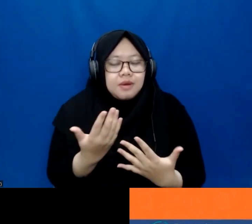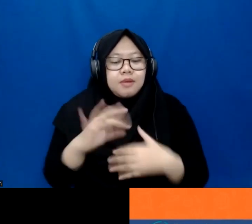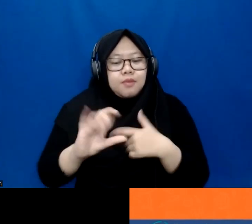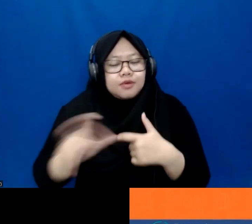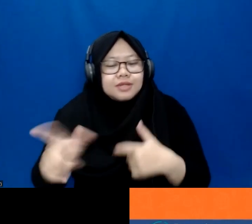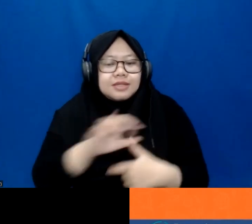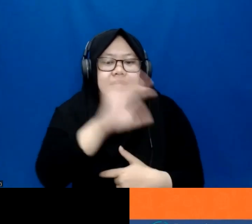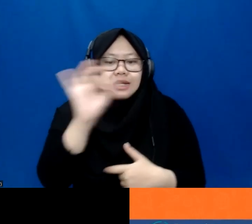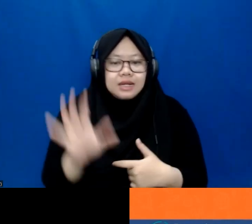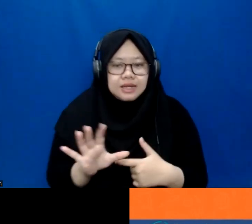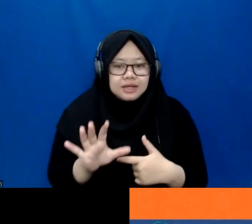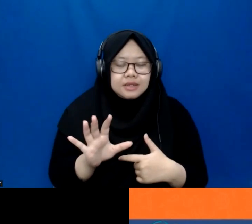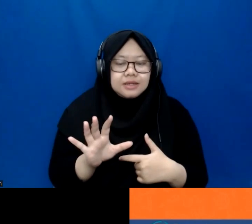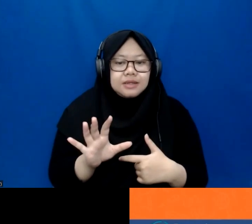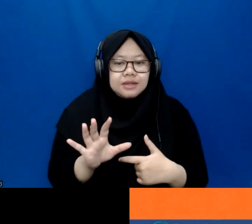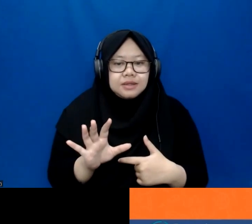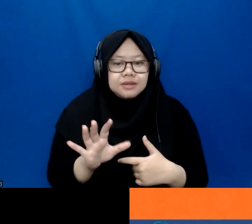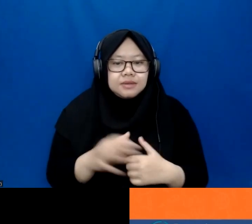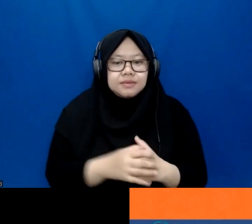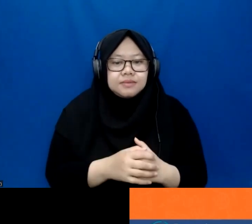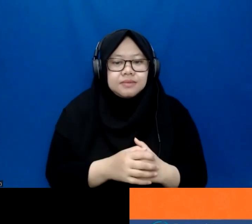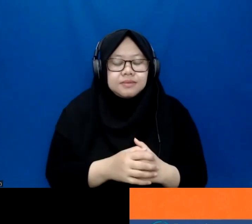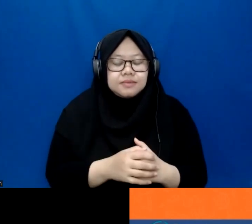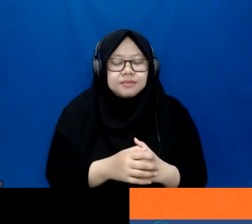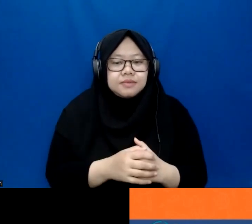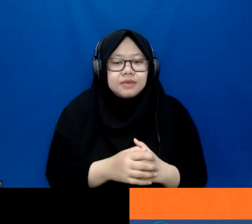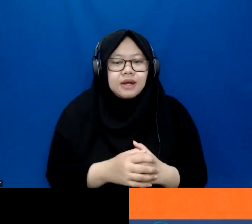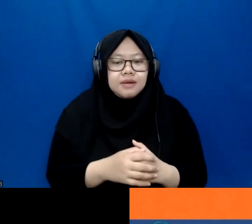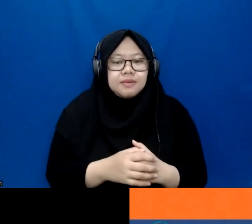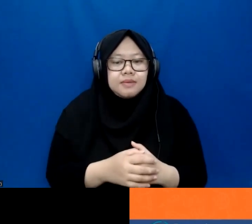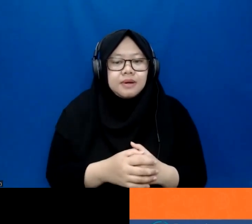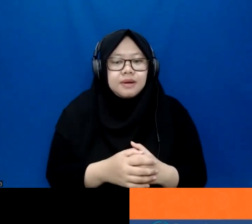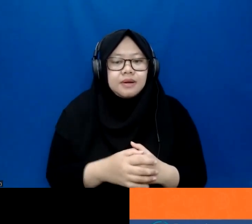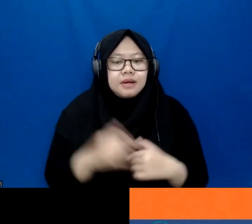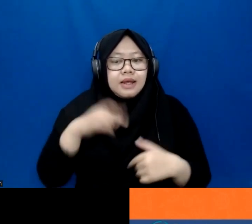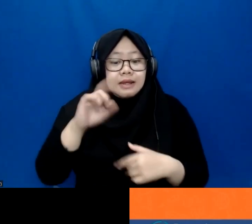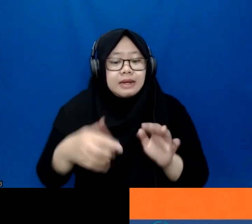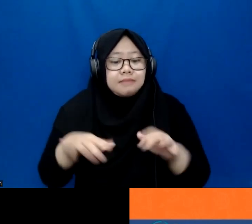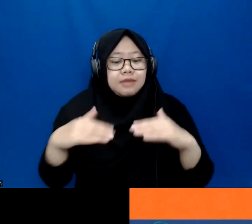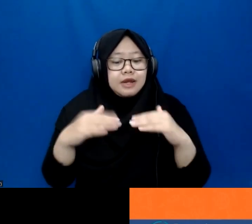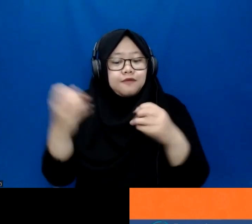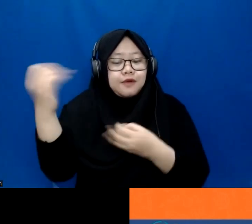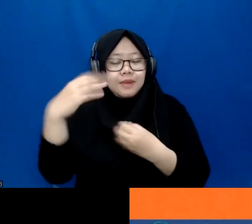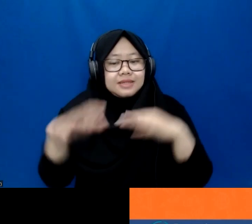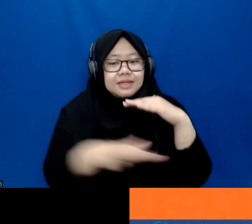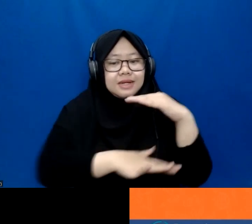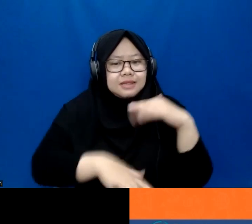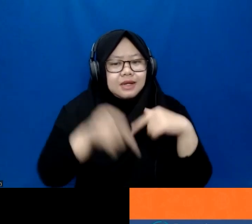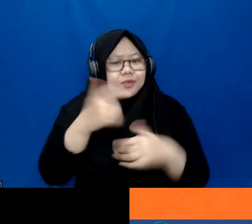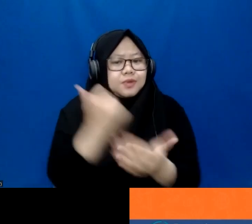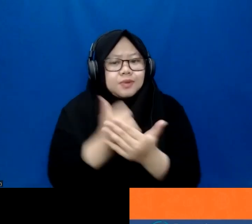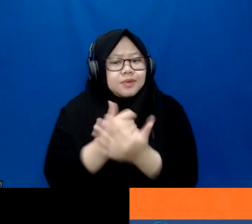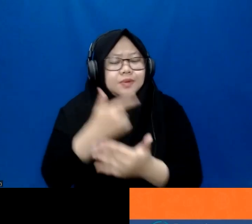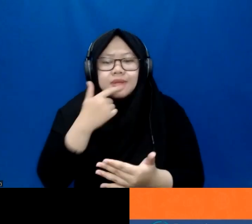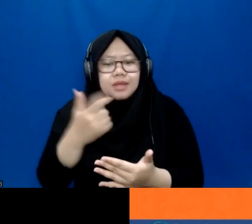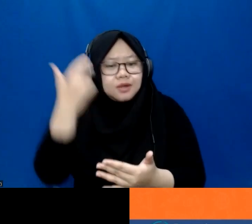in a certain amount of time. And having that baseline information is going to be important to make